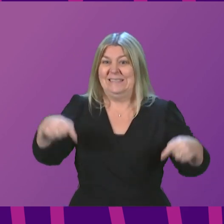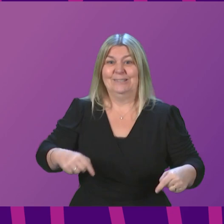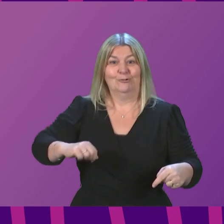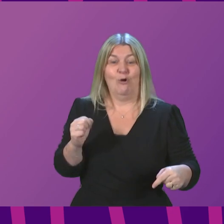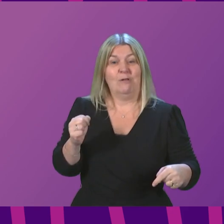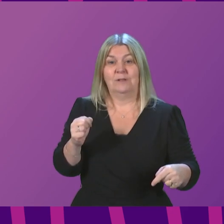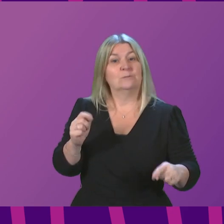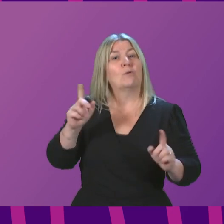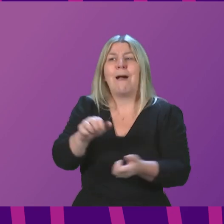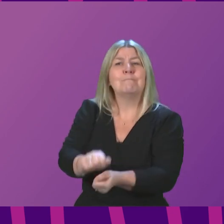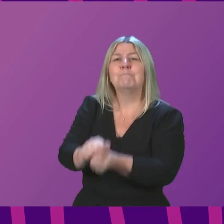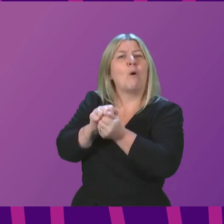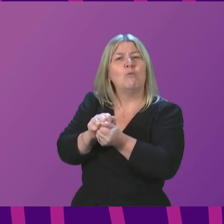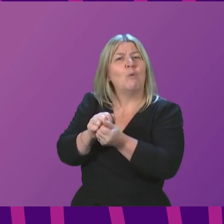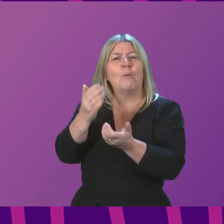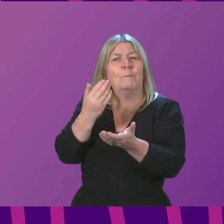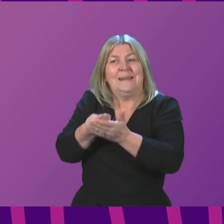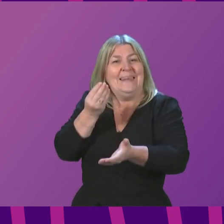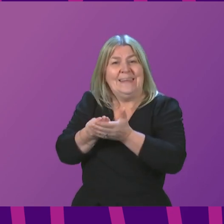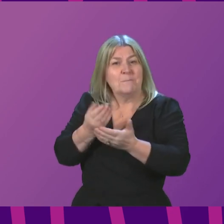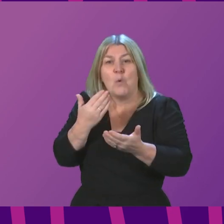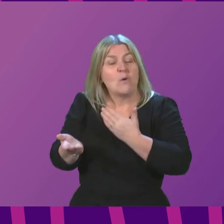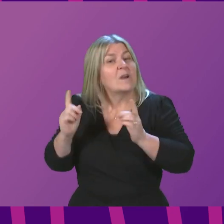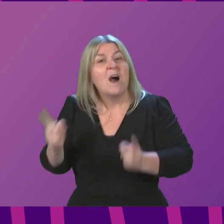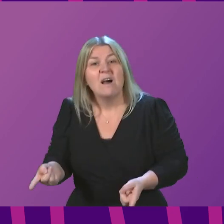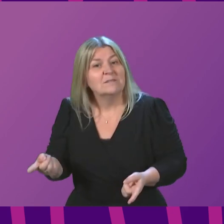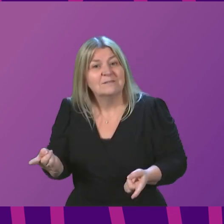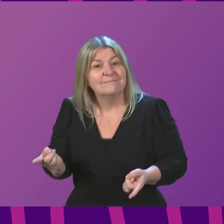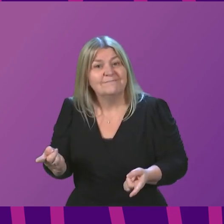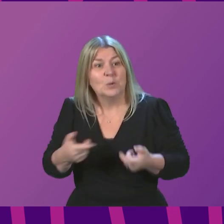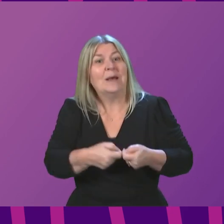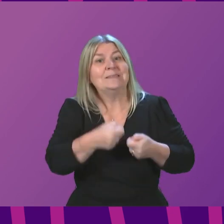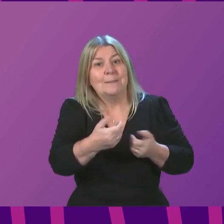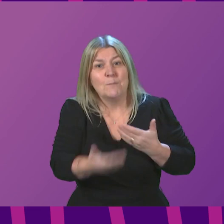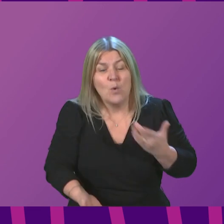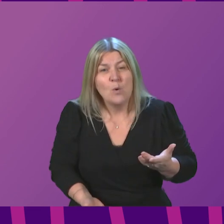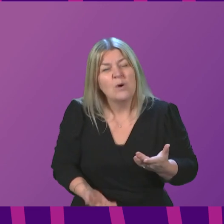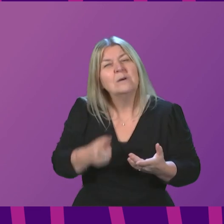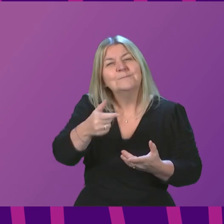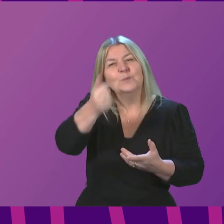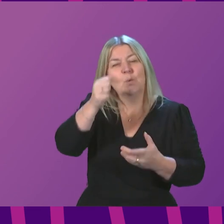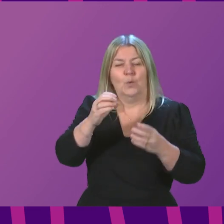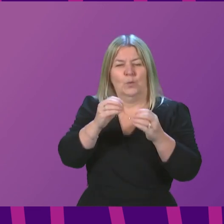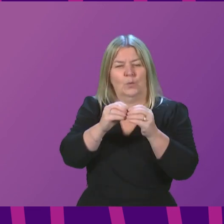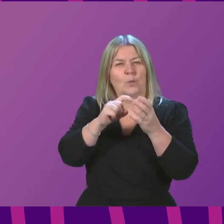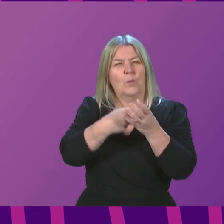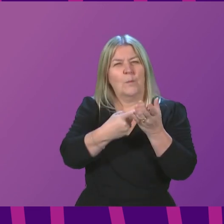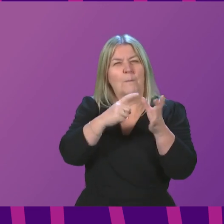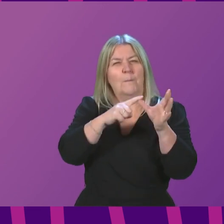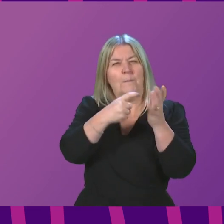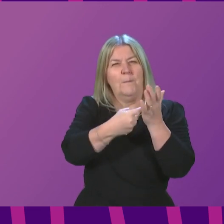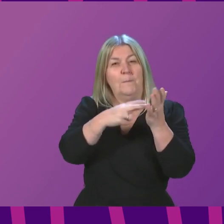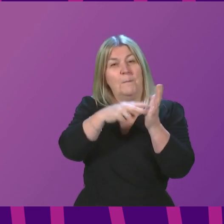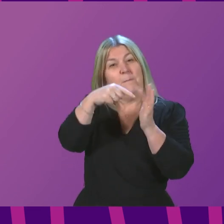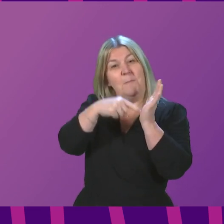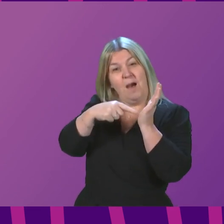the borrowing powers to extend financial support any further. The way the Barnet formula works is that we only get a flow of resource